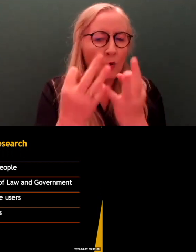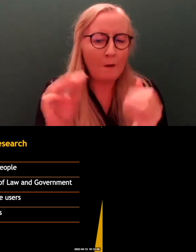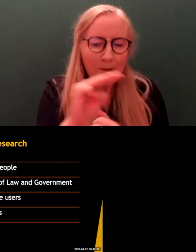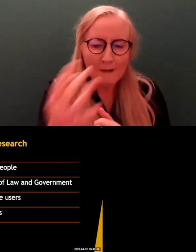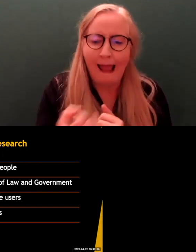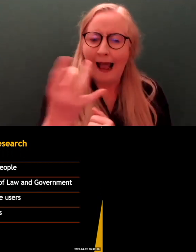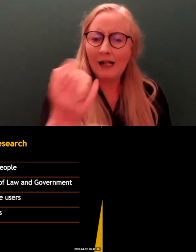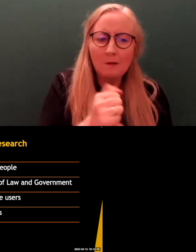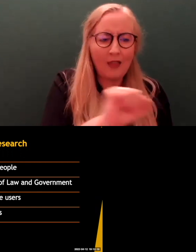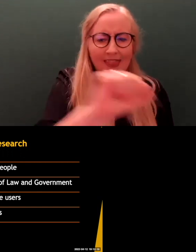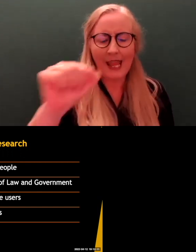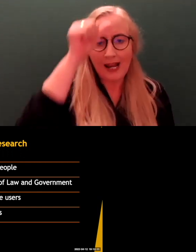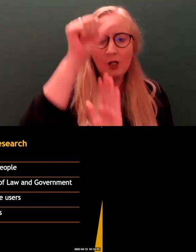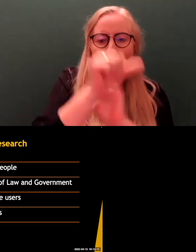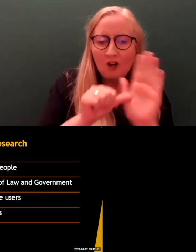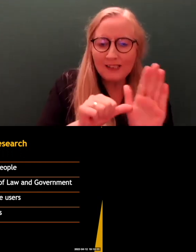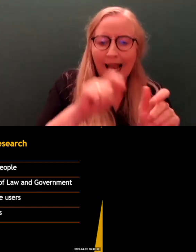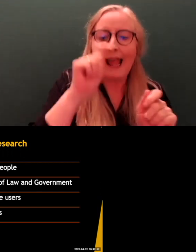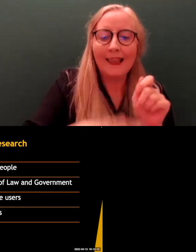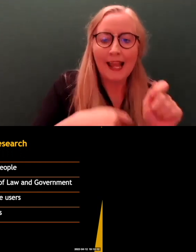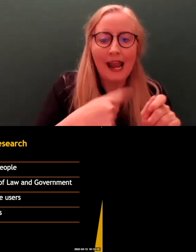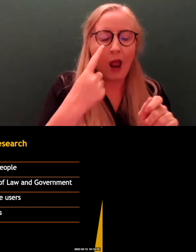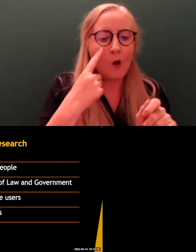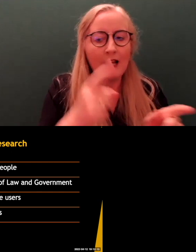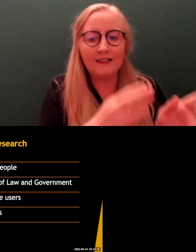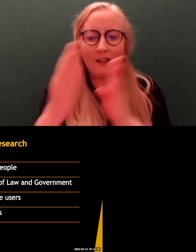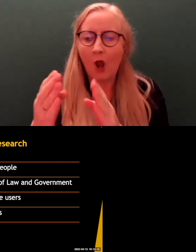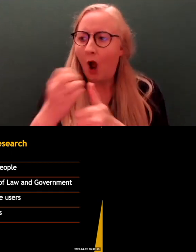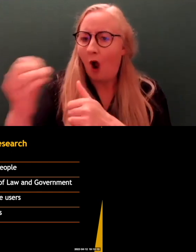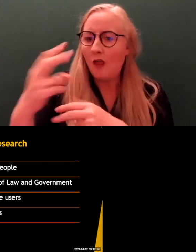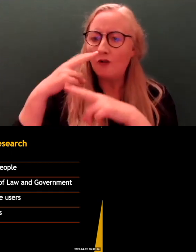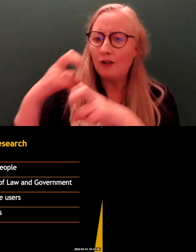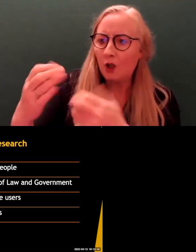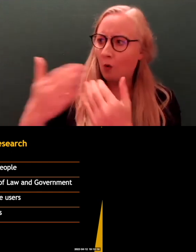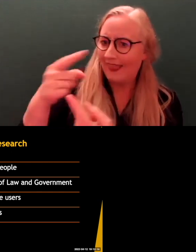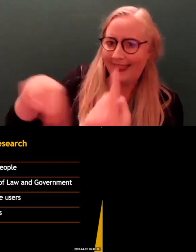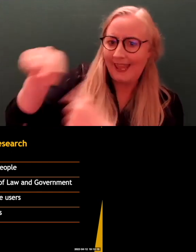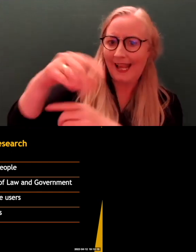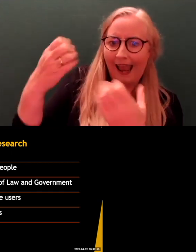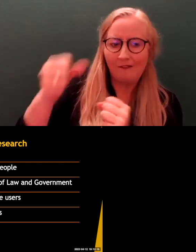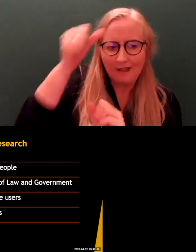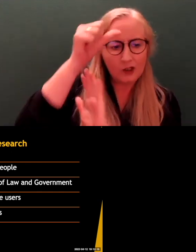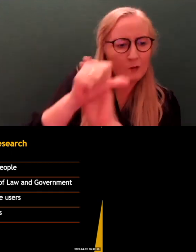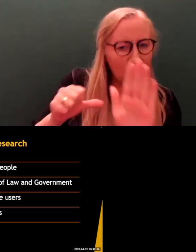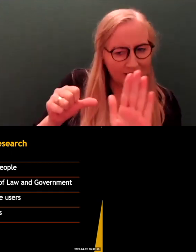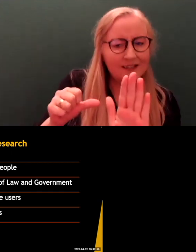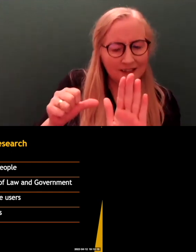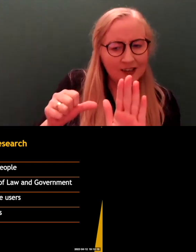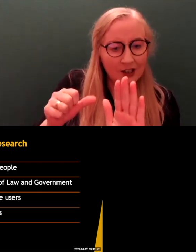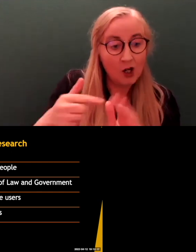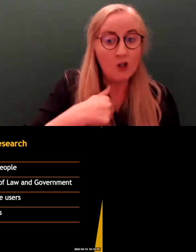experiences, and then I looked at that research. So, what people had experienced. And I'm very glad to have done that. It